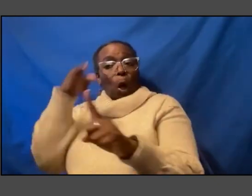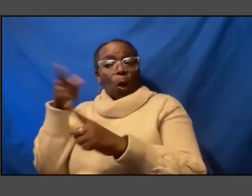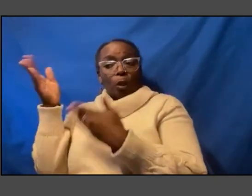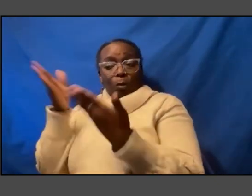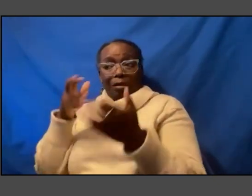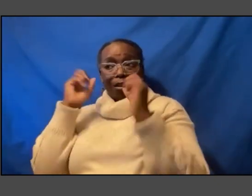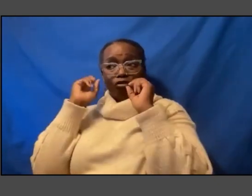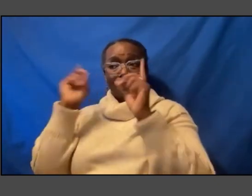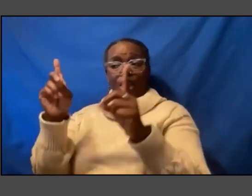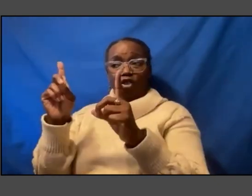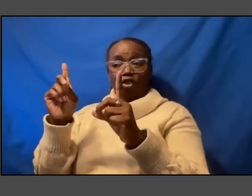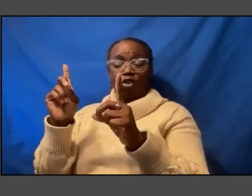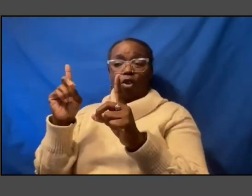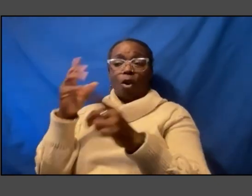smithsonian into those communities